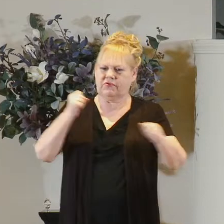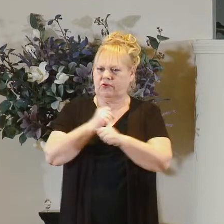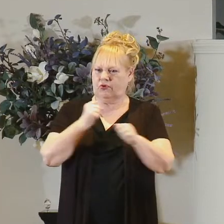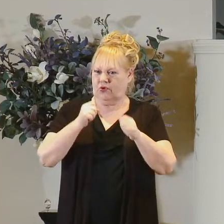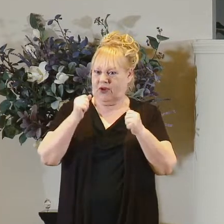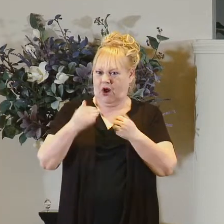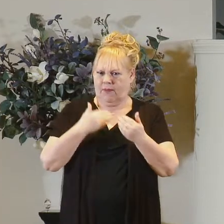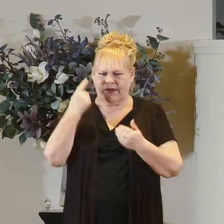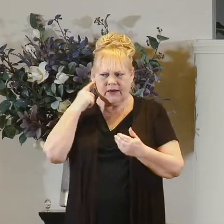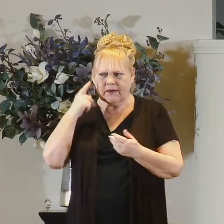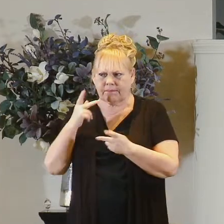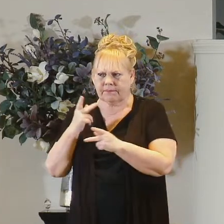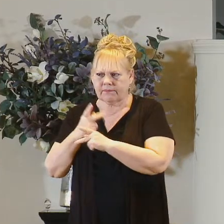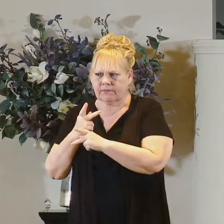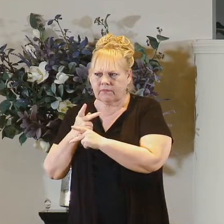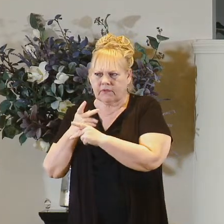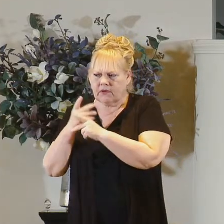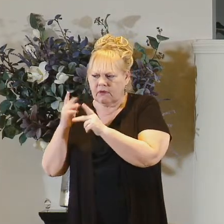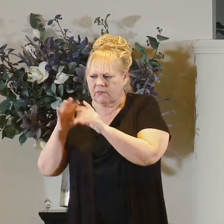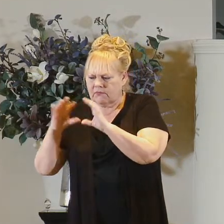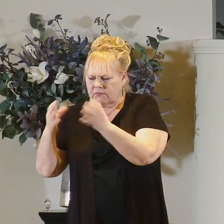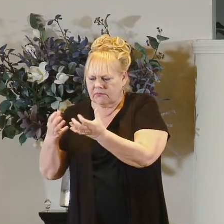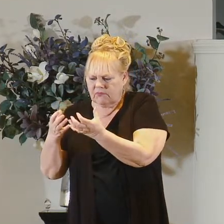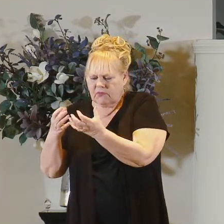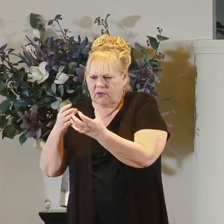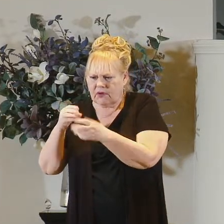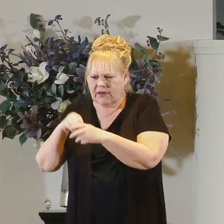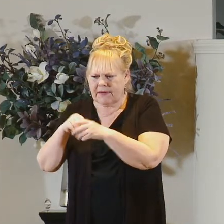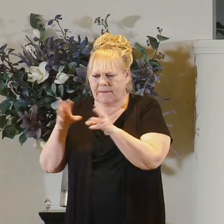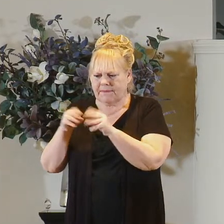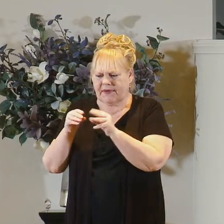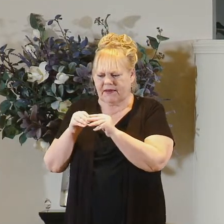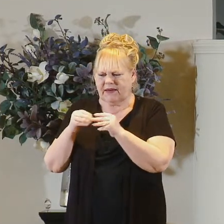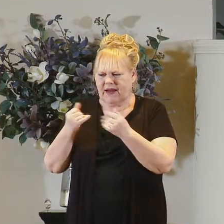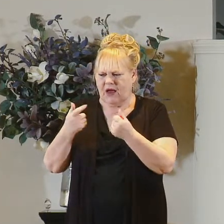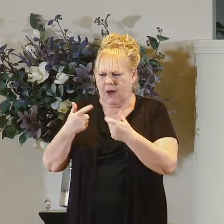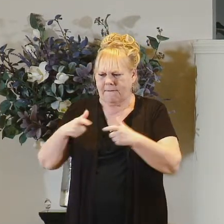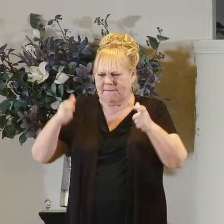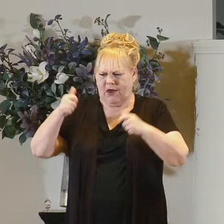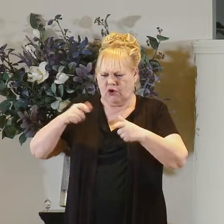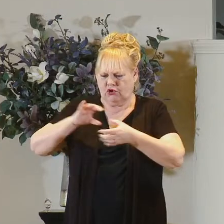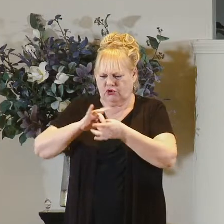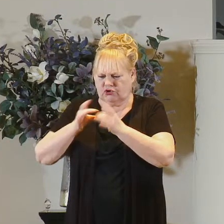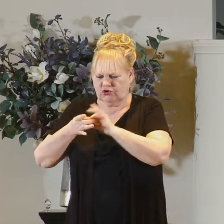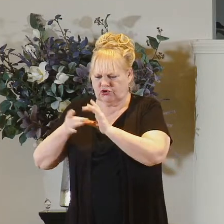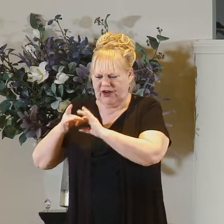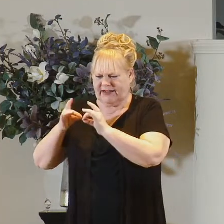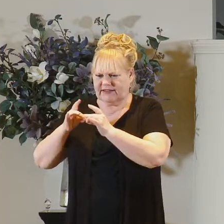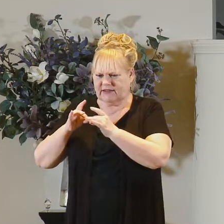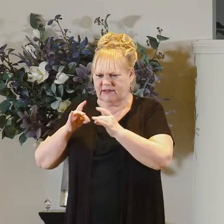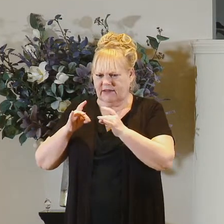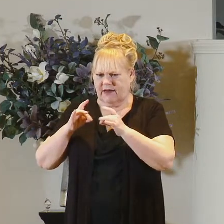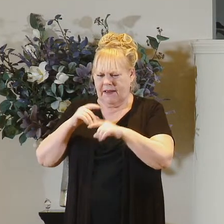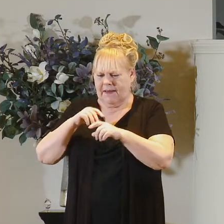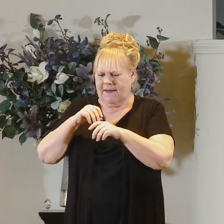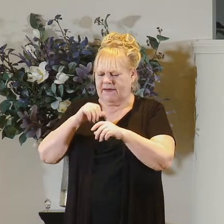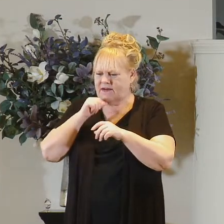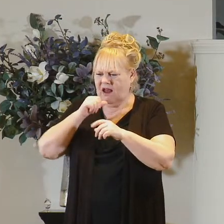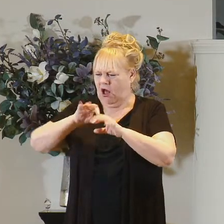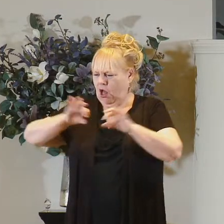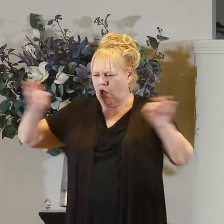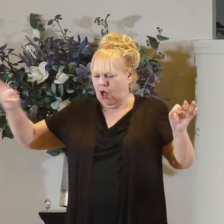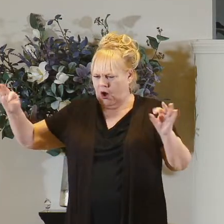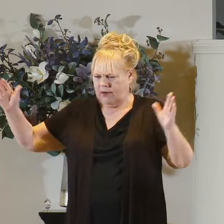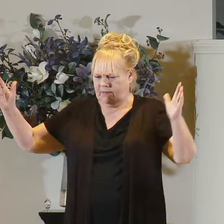almost hear them talking in their city council meetings okay this time let's use bigger change and let's take out a few links to reduce the